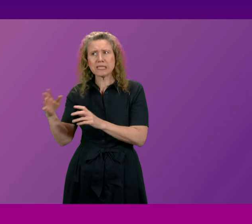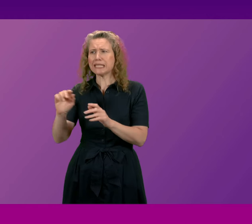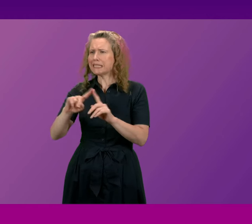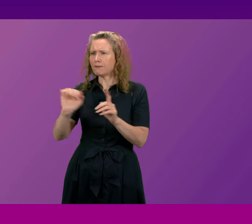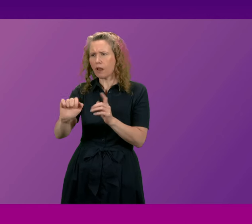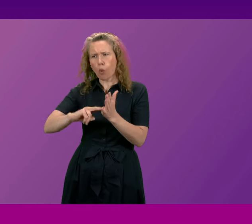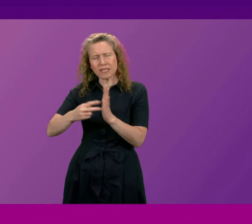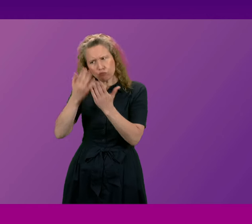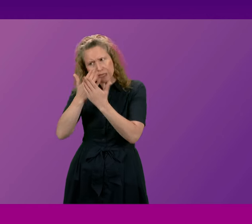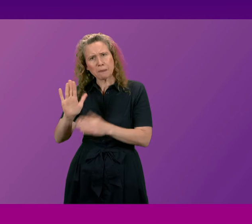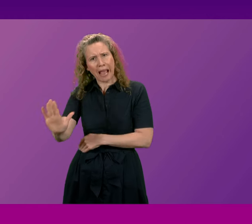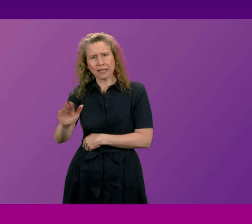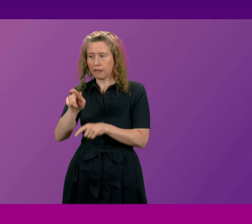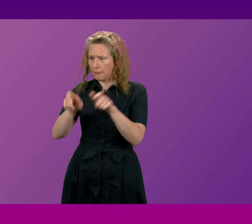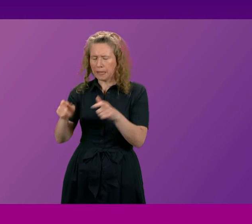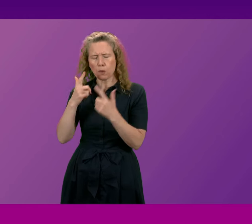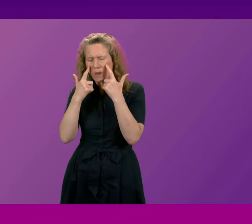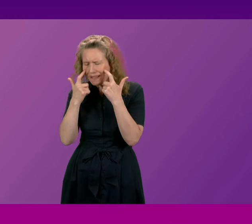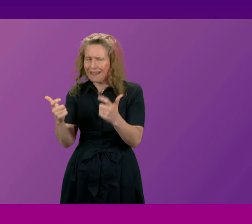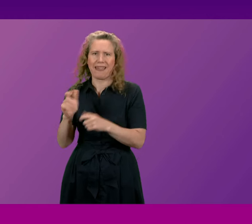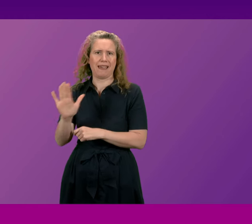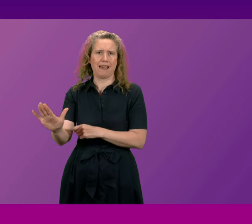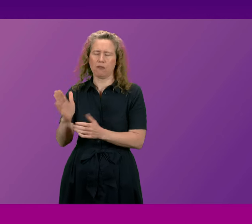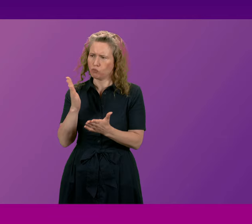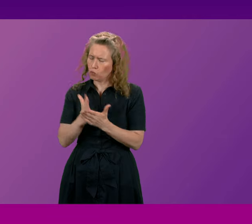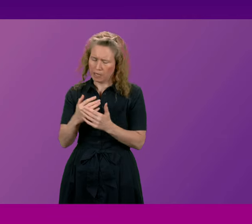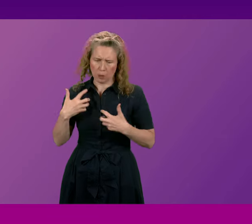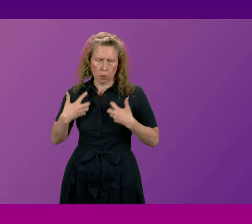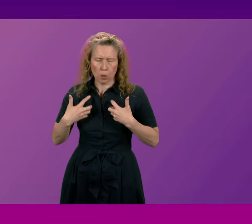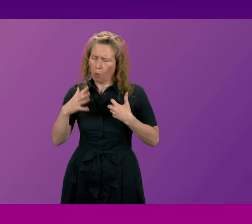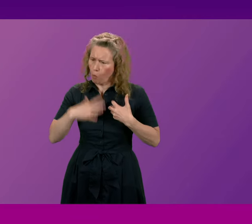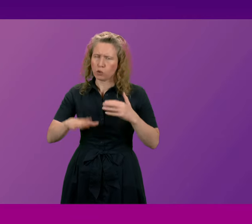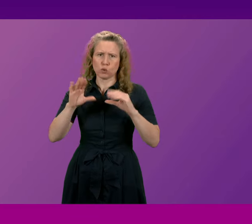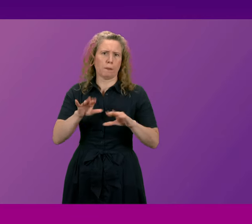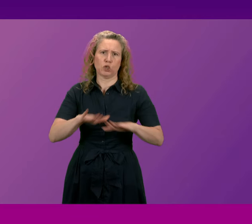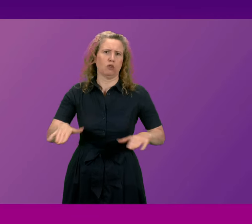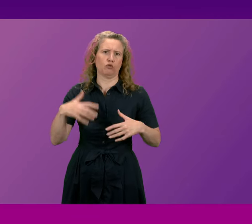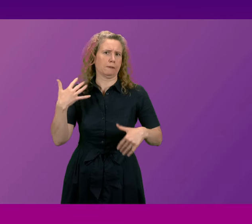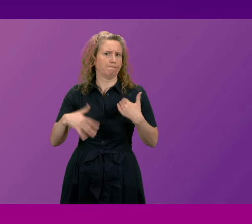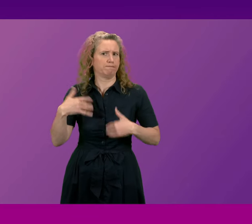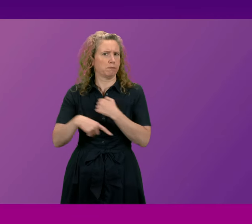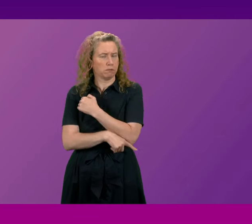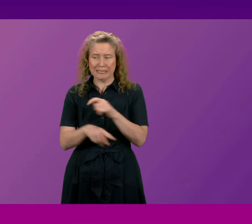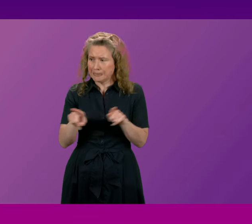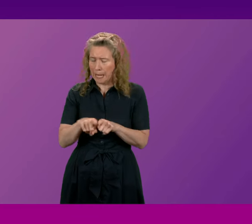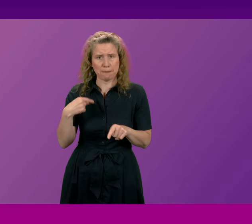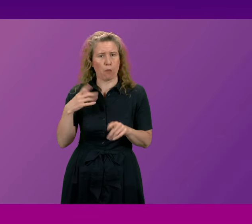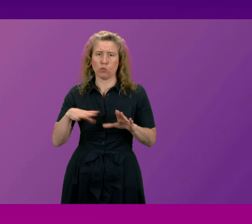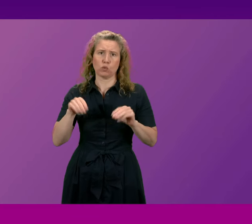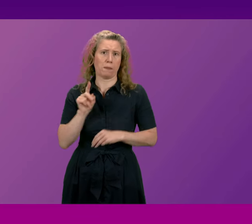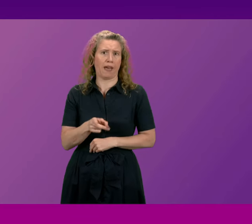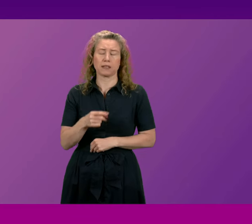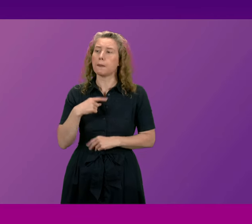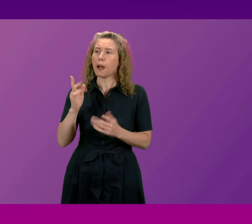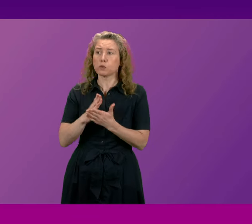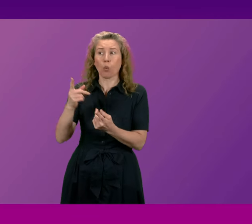with me. These are people that care deeply about the eradication of poverty, as do I. But I think all of